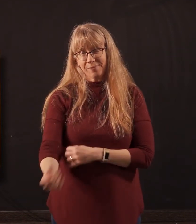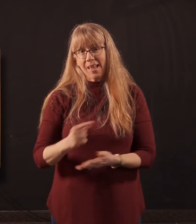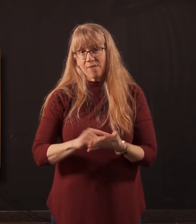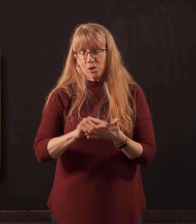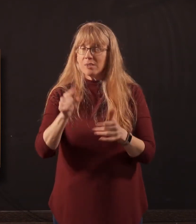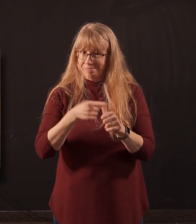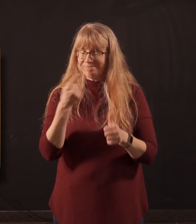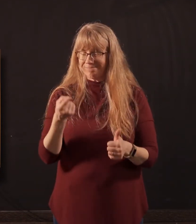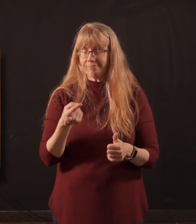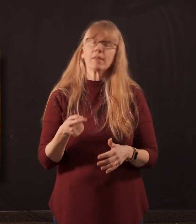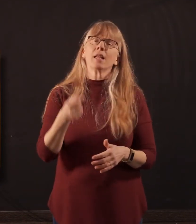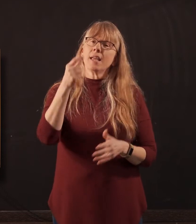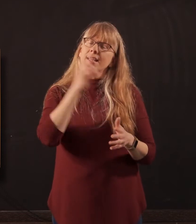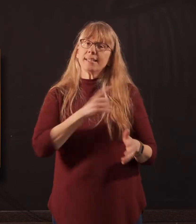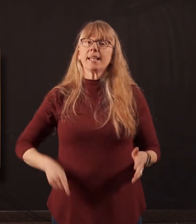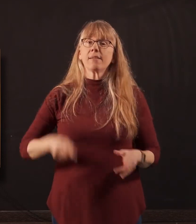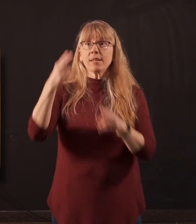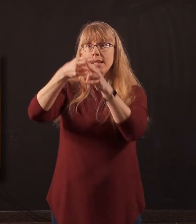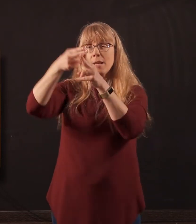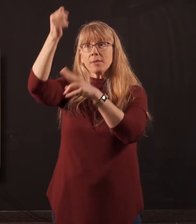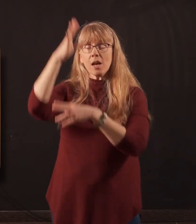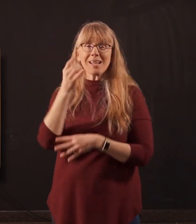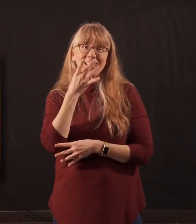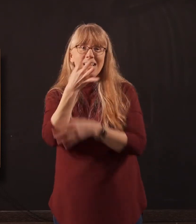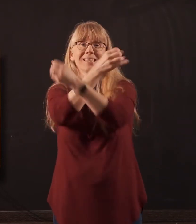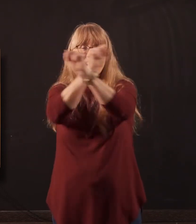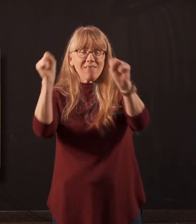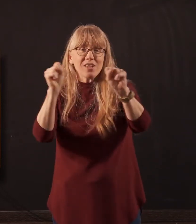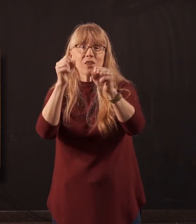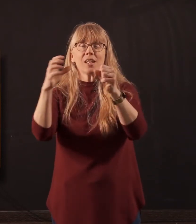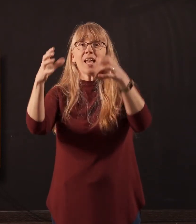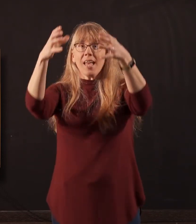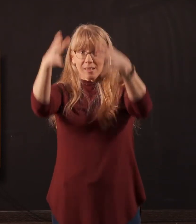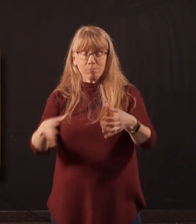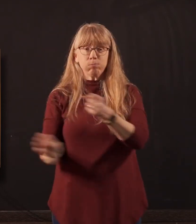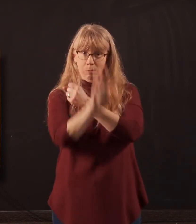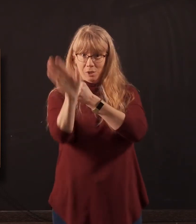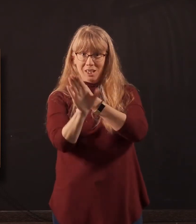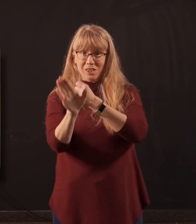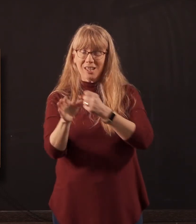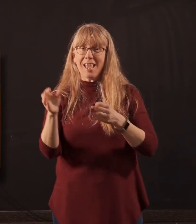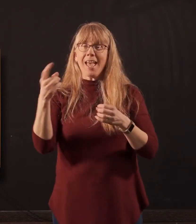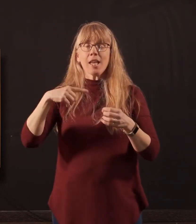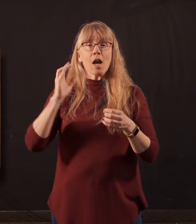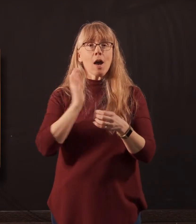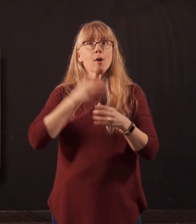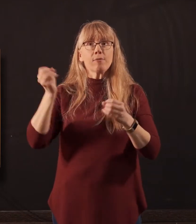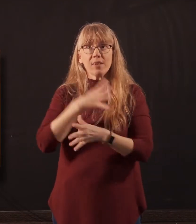we see that David calls God his light, his salvation, and his stronghold. And that we must give our fear over to God in order to